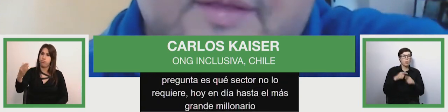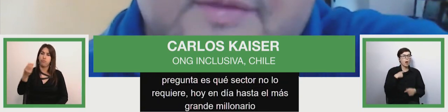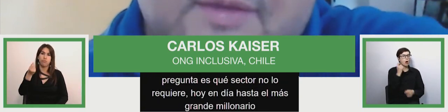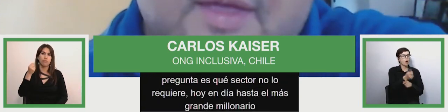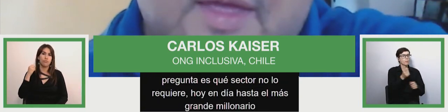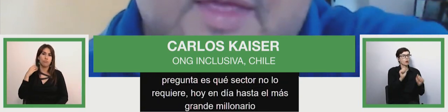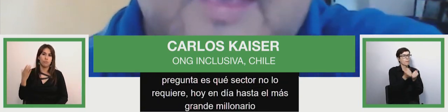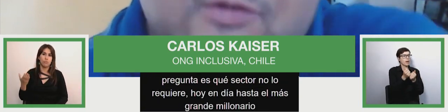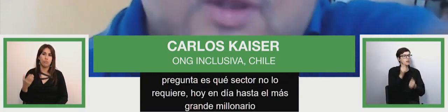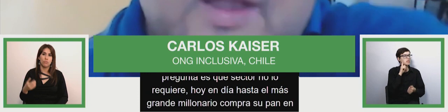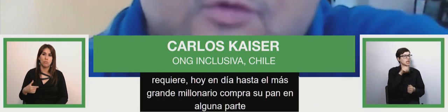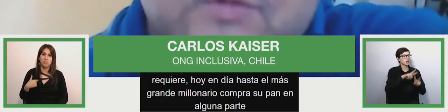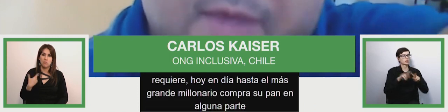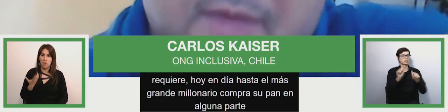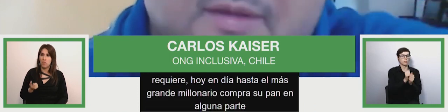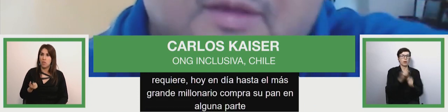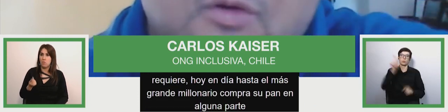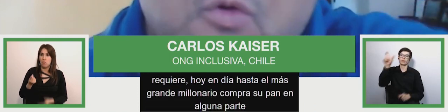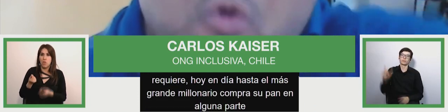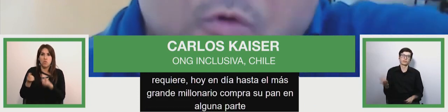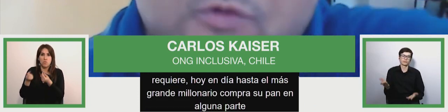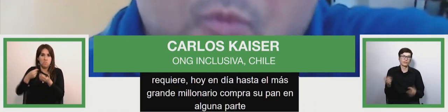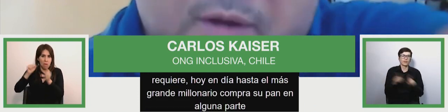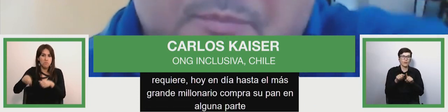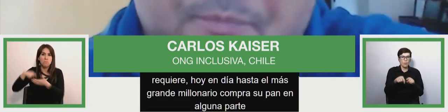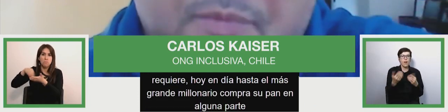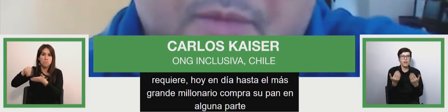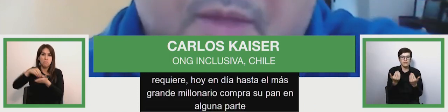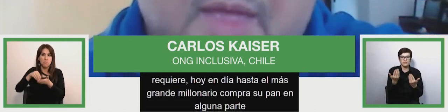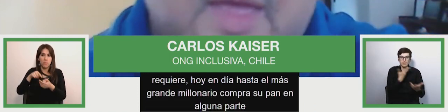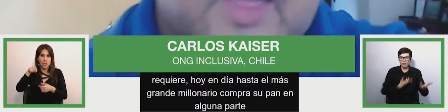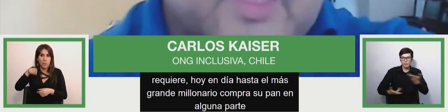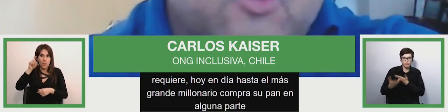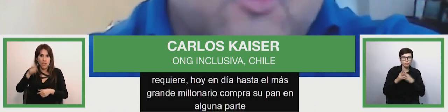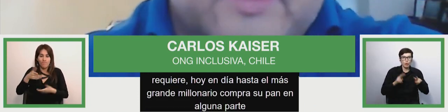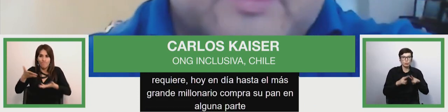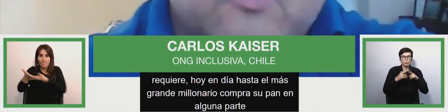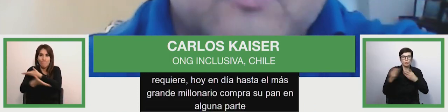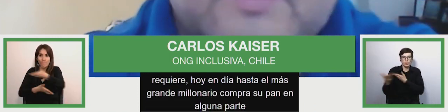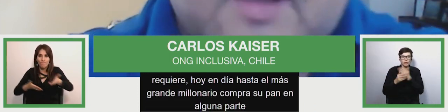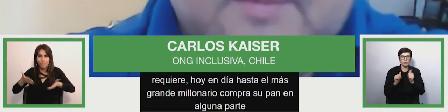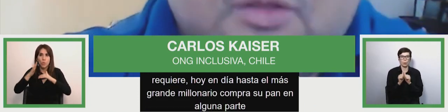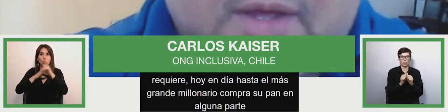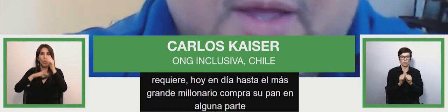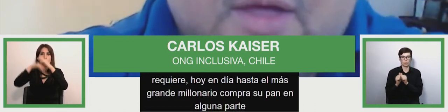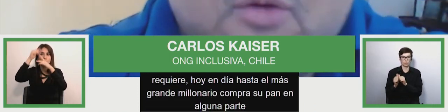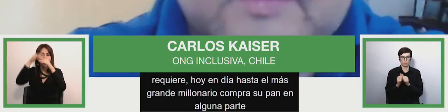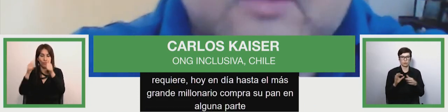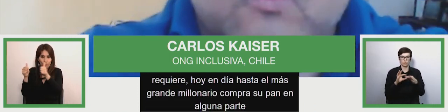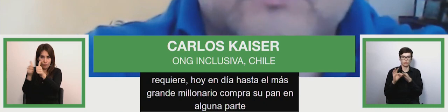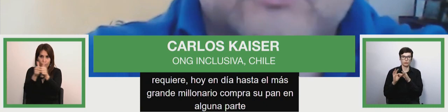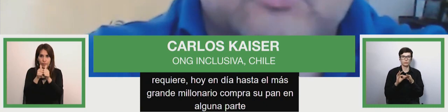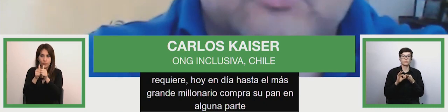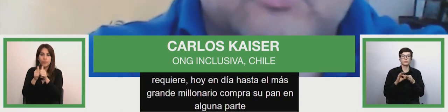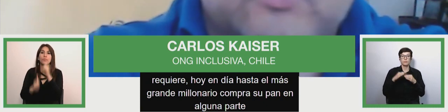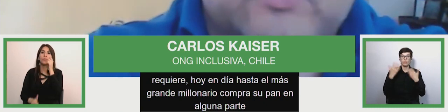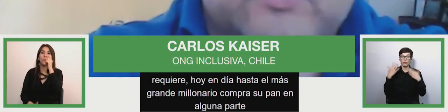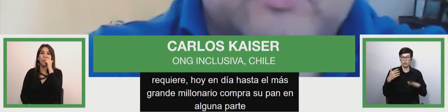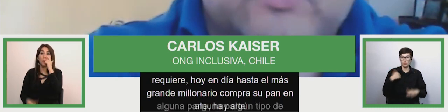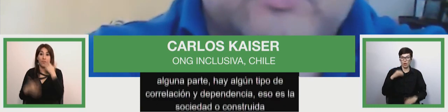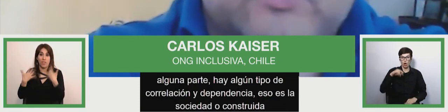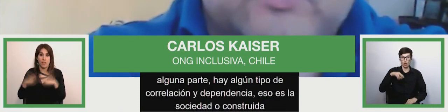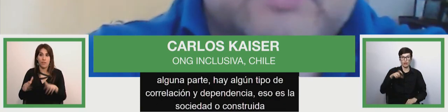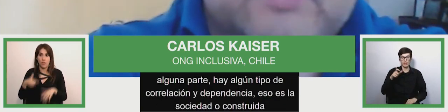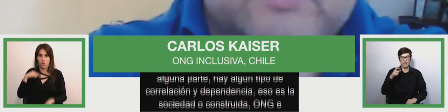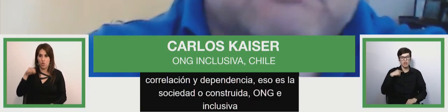we but the question is who doesn't need support from the third party the great the biggest multi-millionaire buys